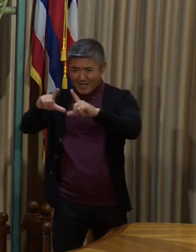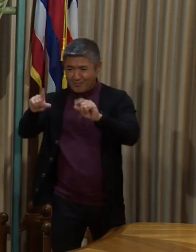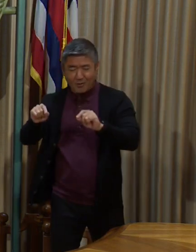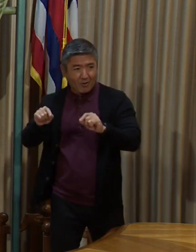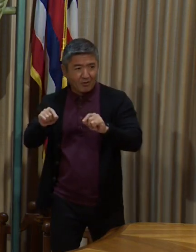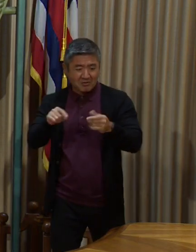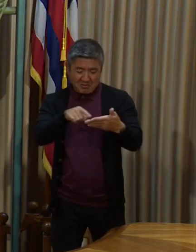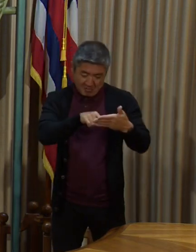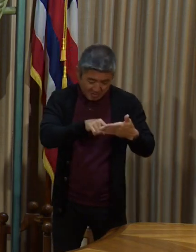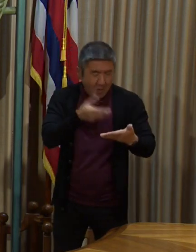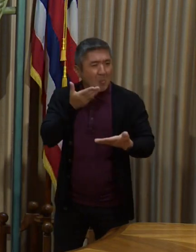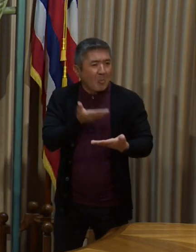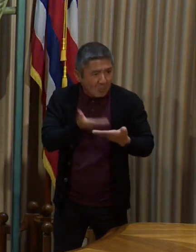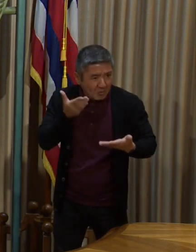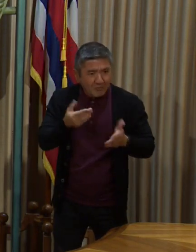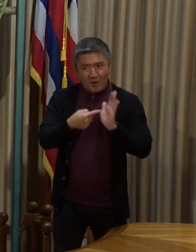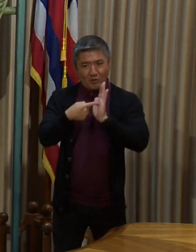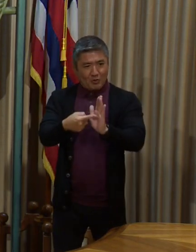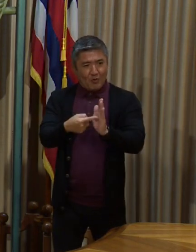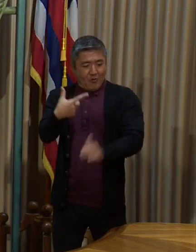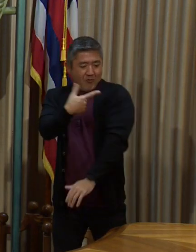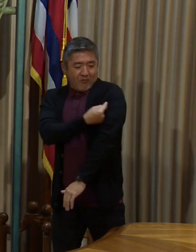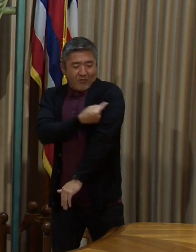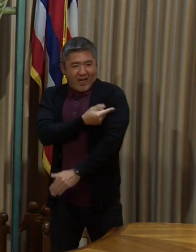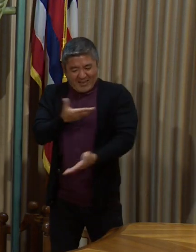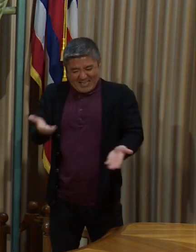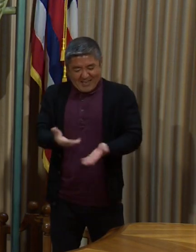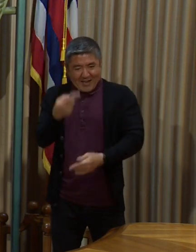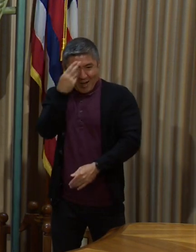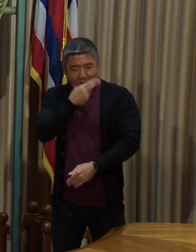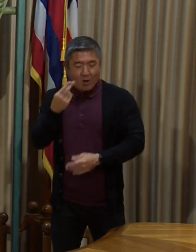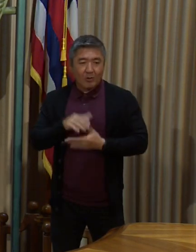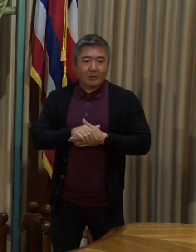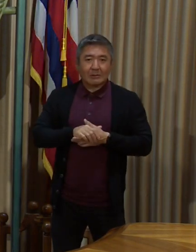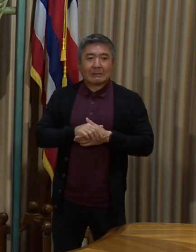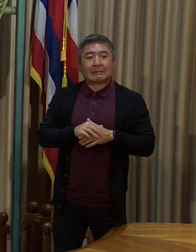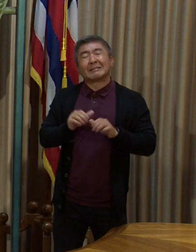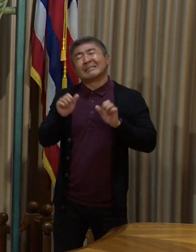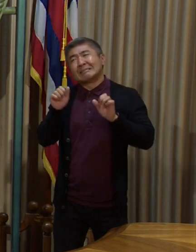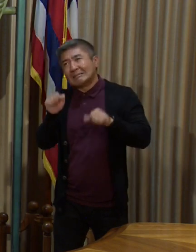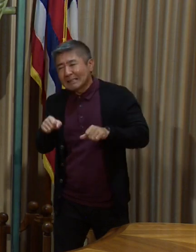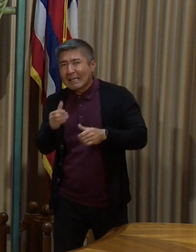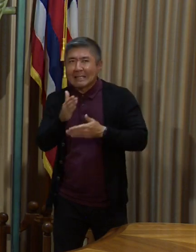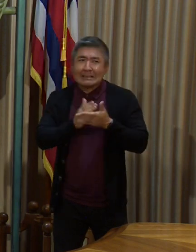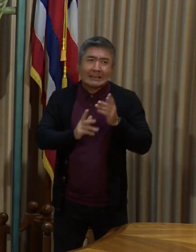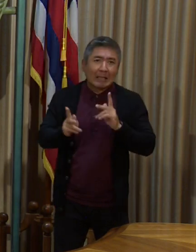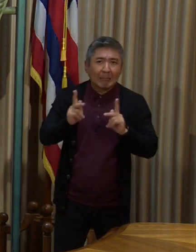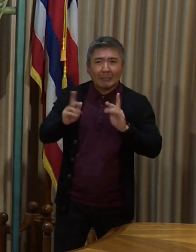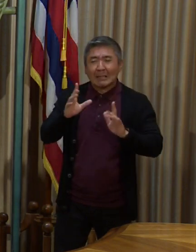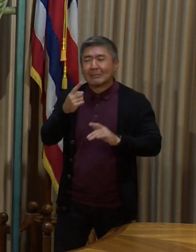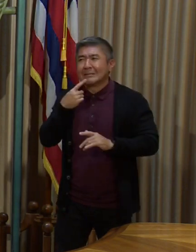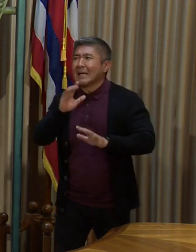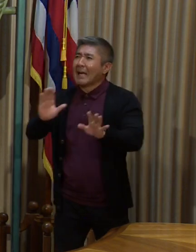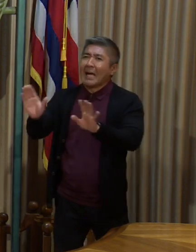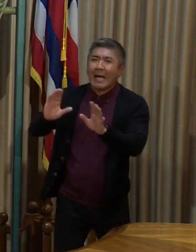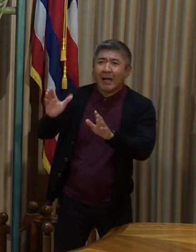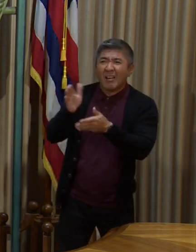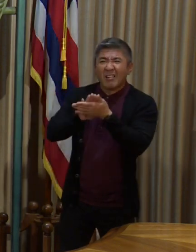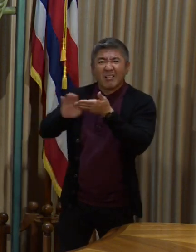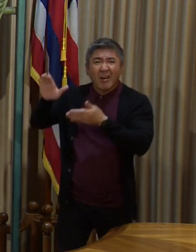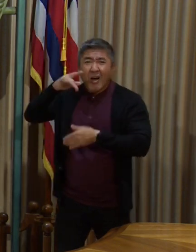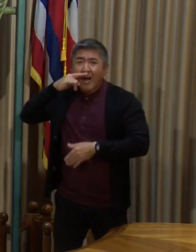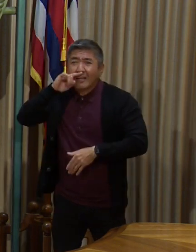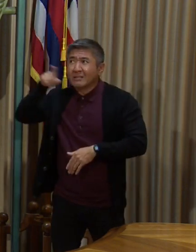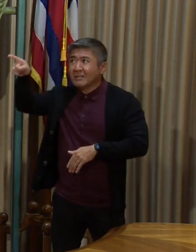that you were vaccinated here. But there will be that loophole. Some people are going to say, what about my college children that are coming back?